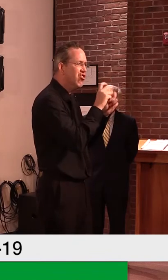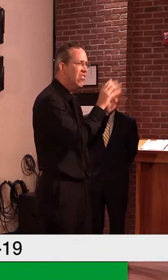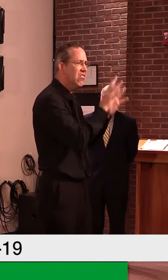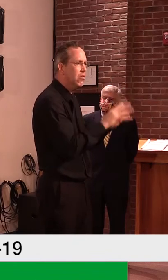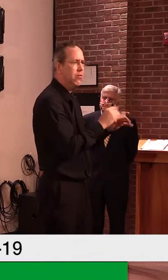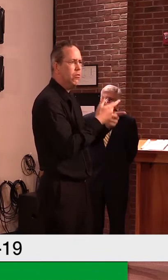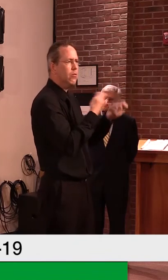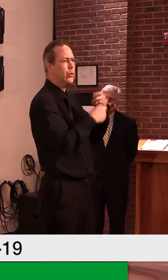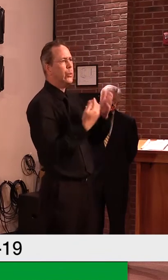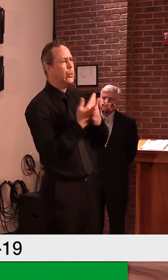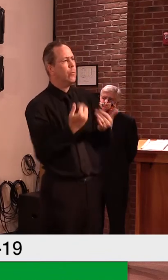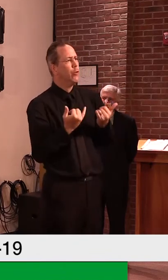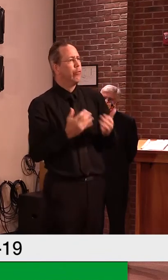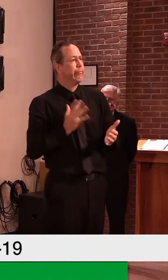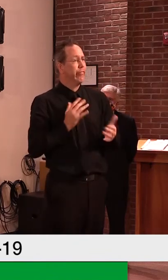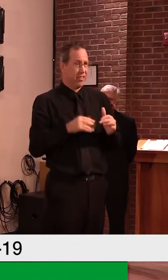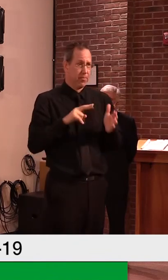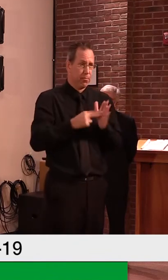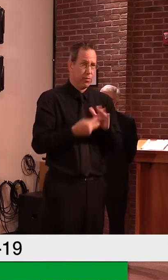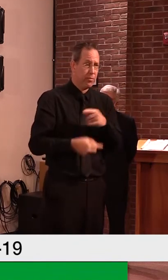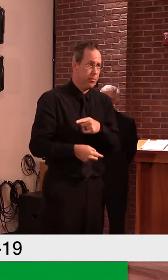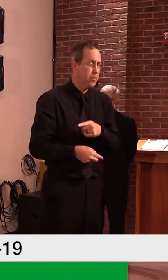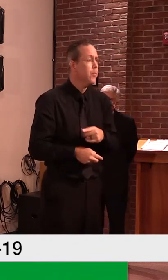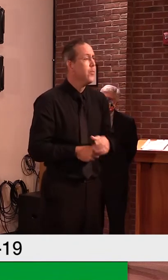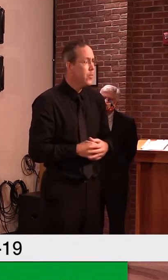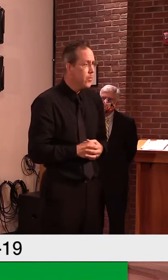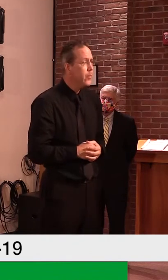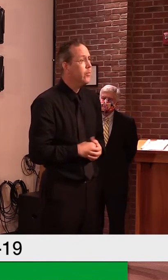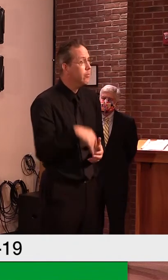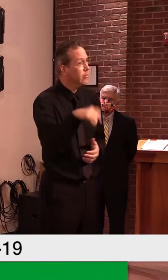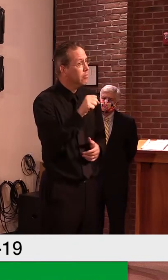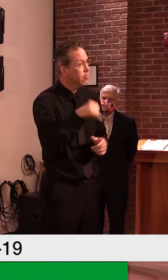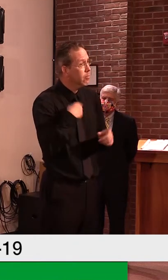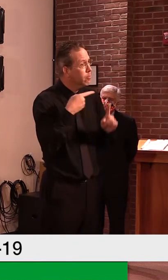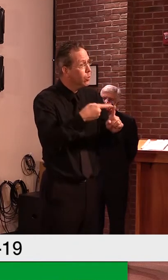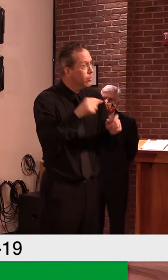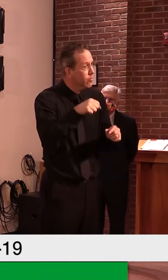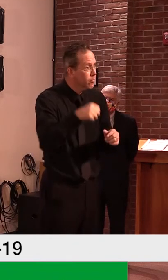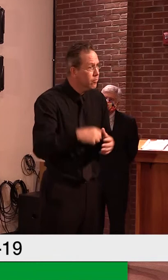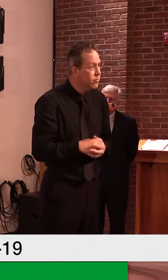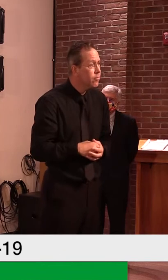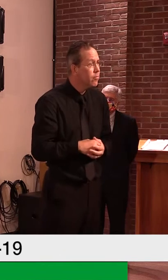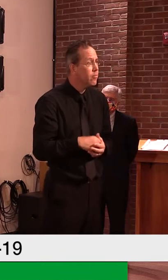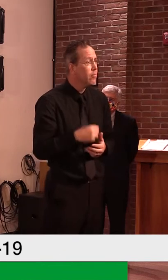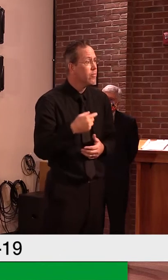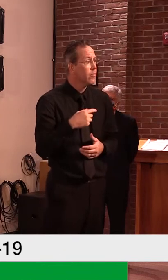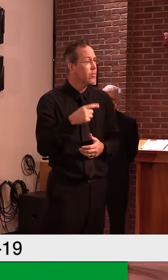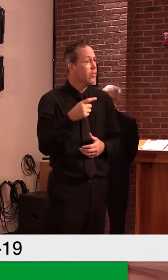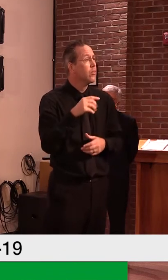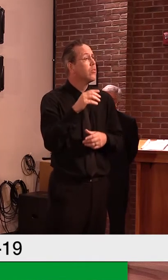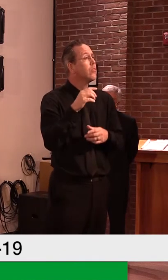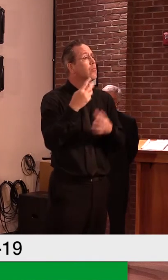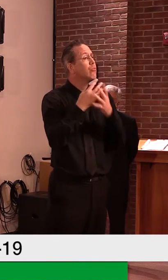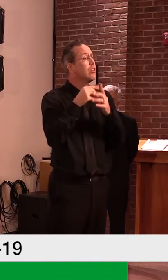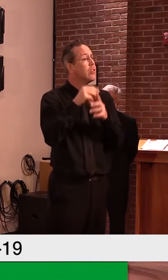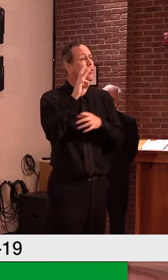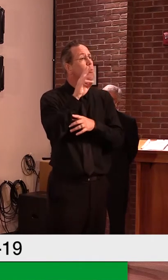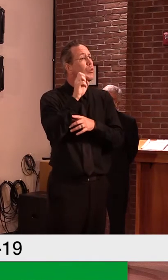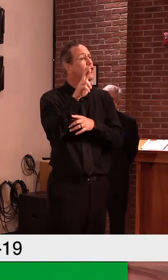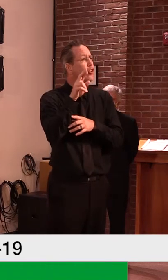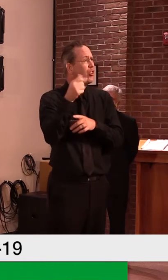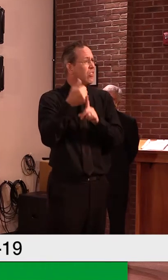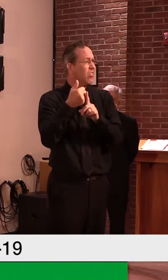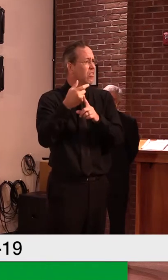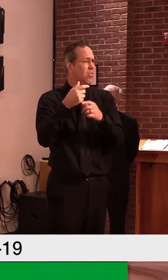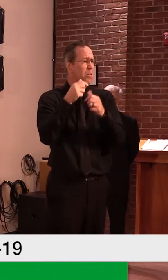uh, and we have some challenges in some of the other locations as well. You know, unfortunately I've never been through any and,